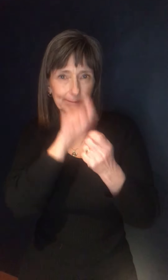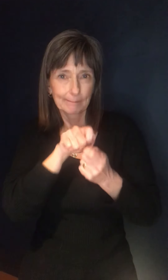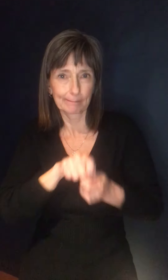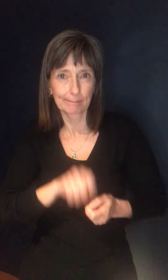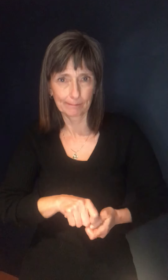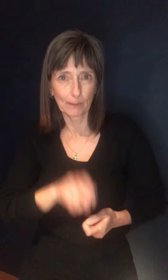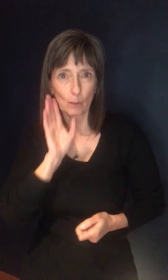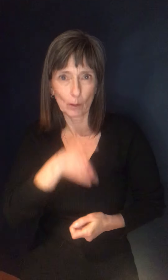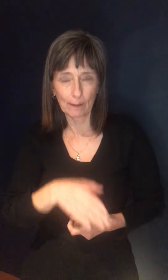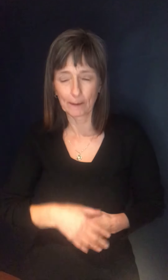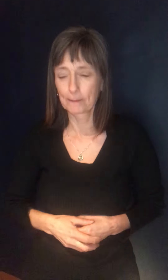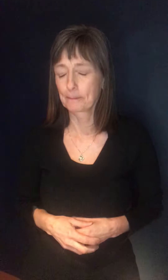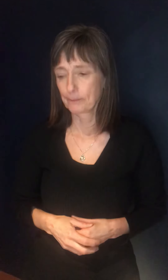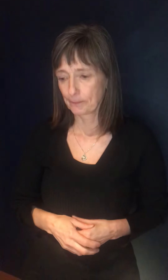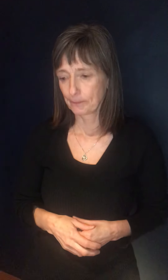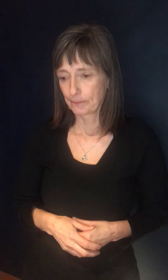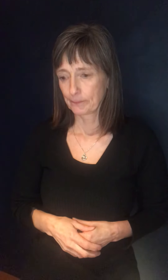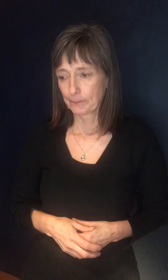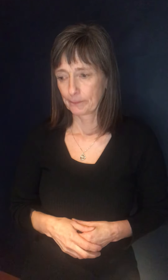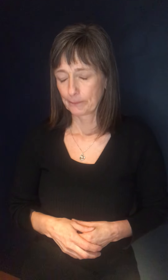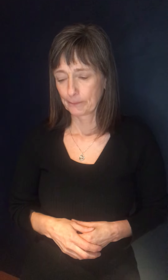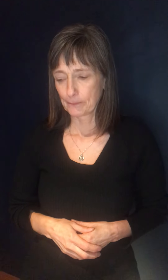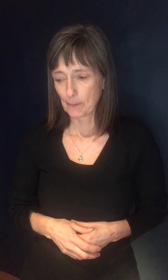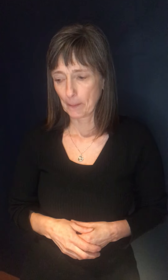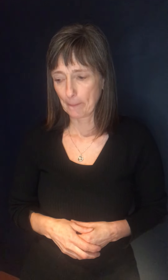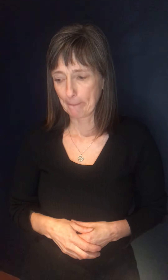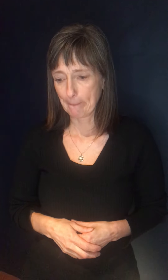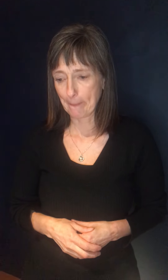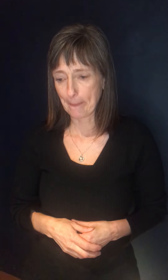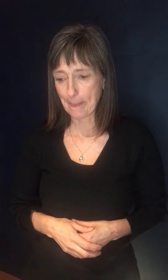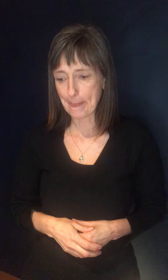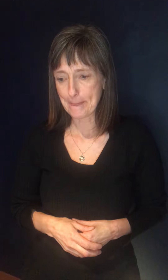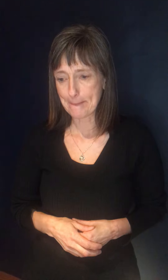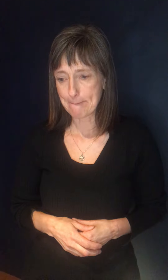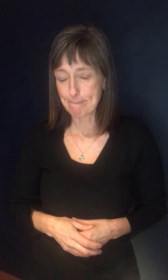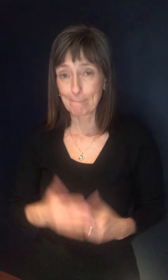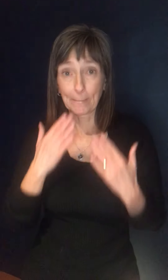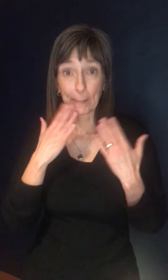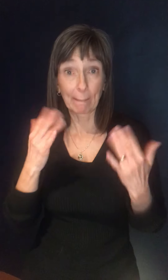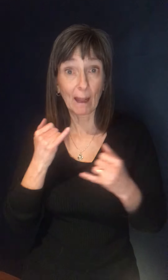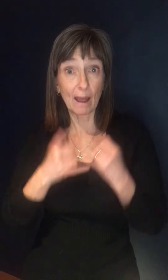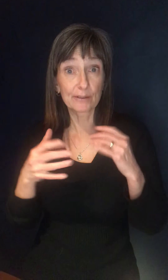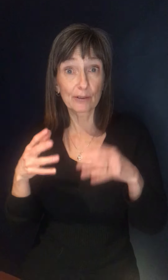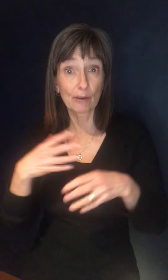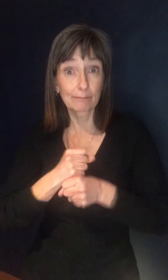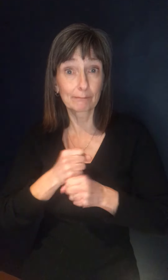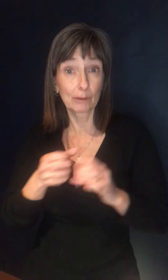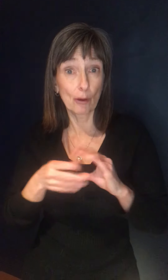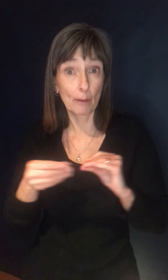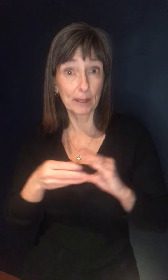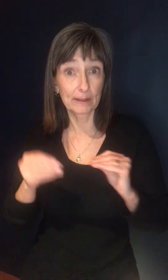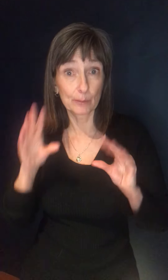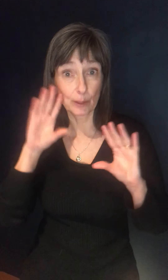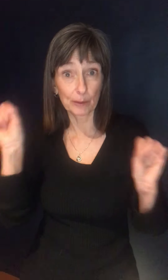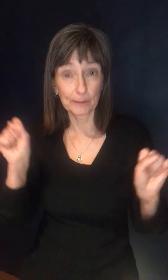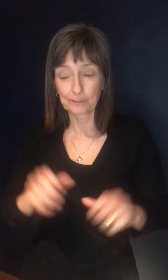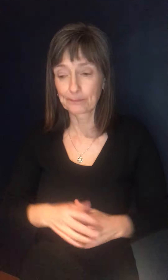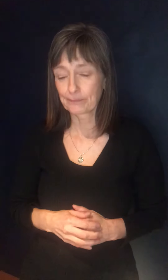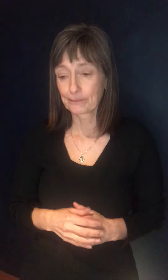Thank you, everyone. Premier, do you have any final comments for today? Well, thank you all for joining us today,